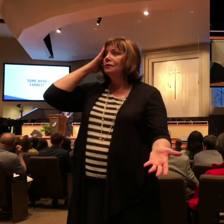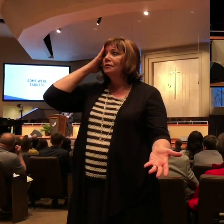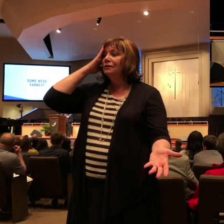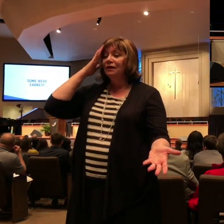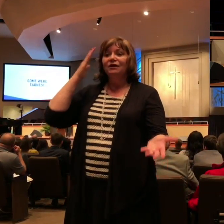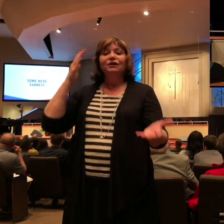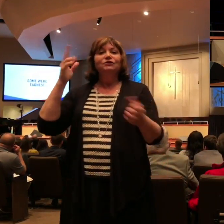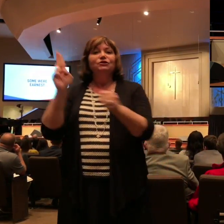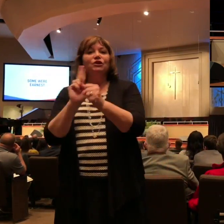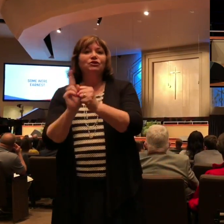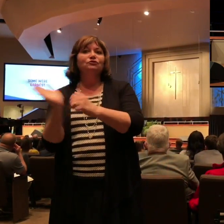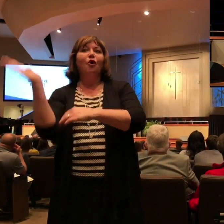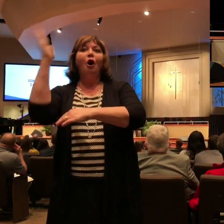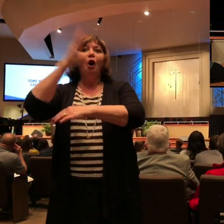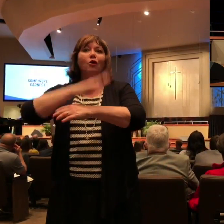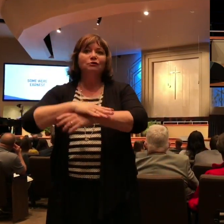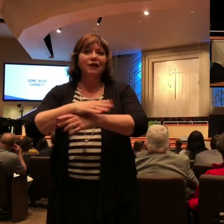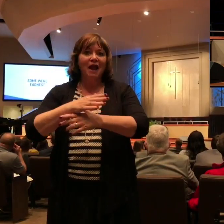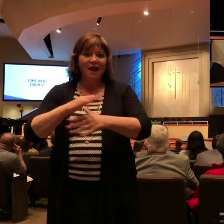But can I remind you tonight, that's what encouragement does.